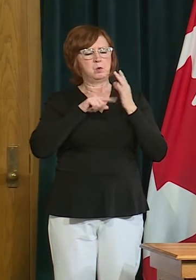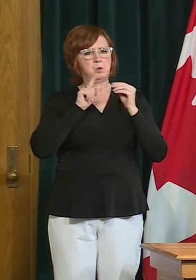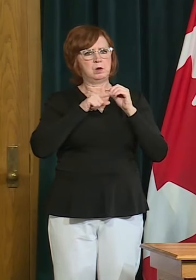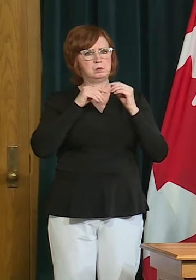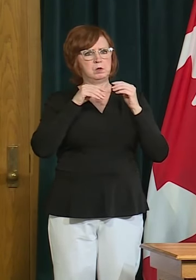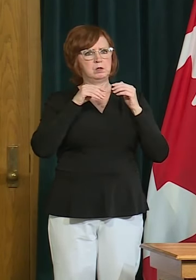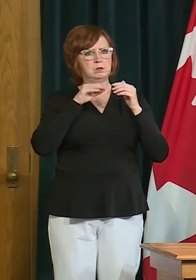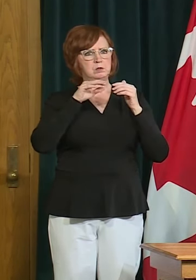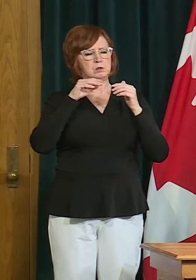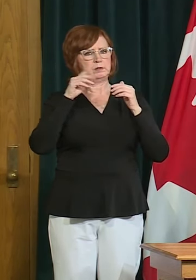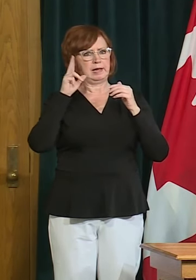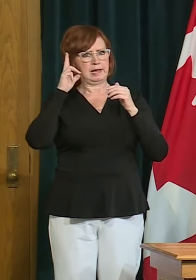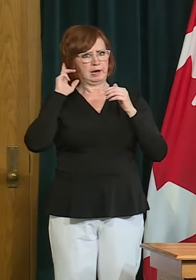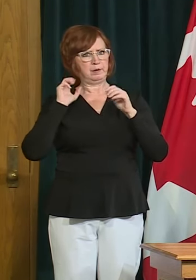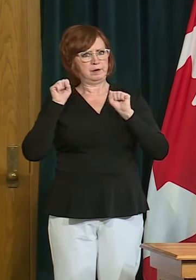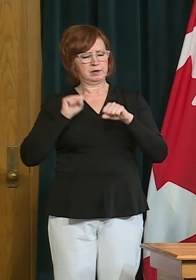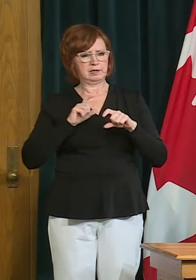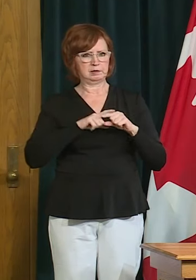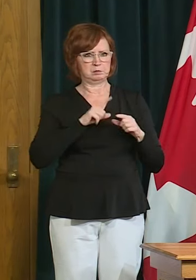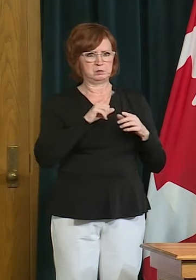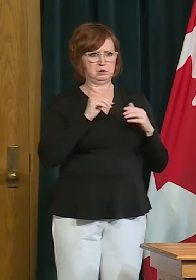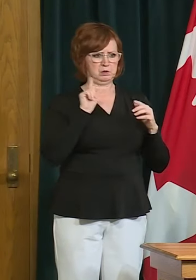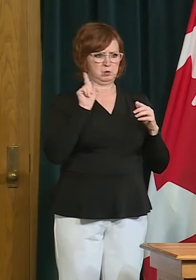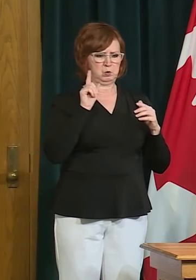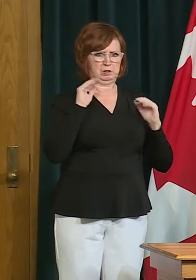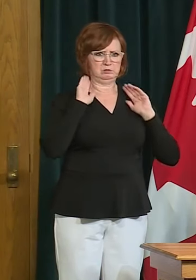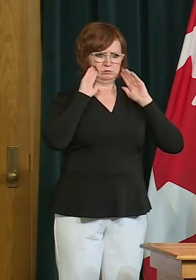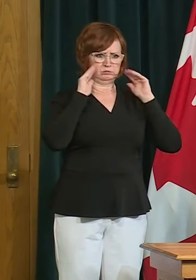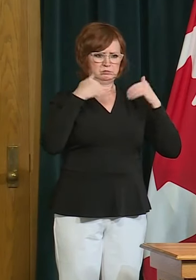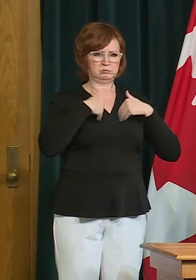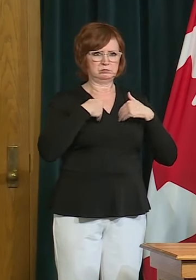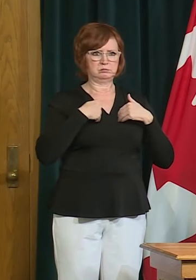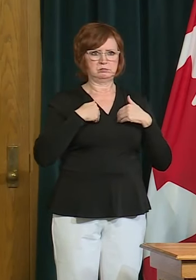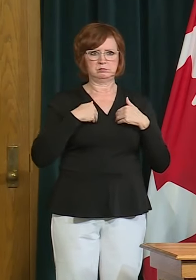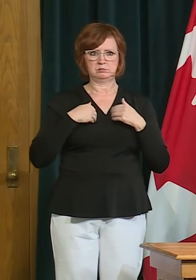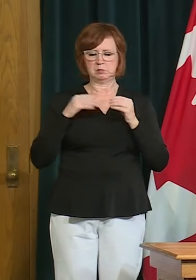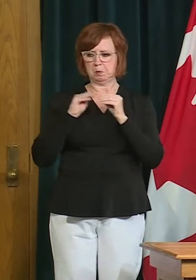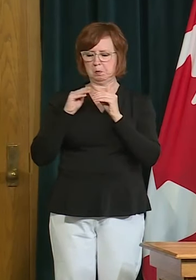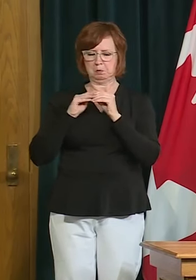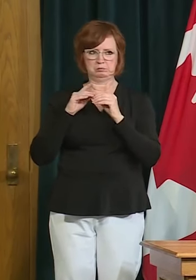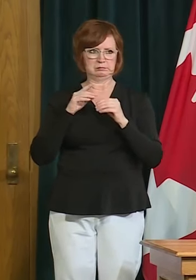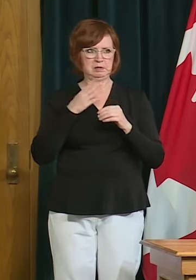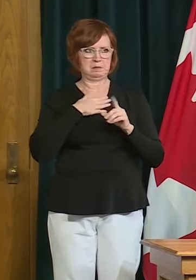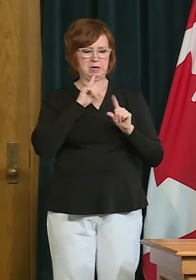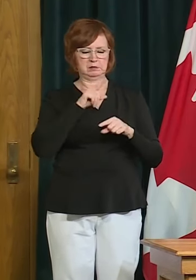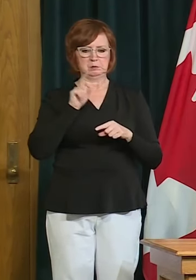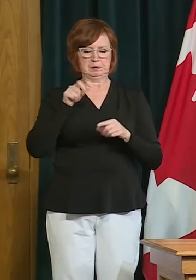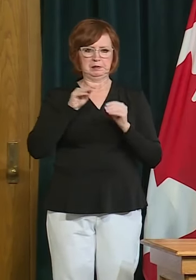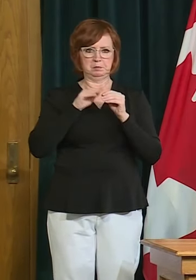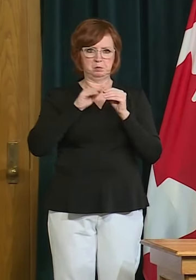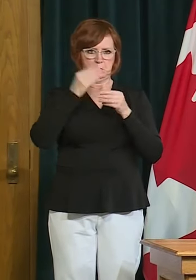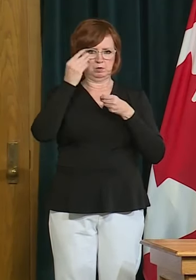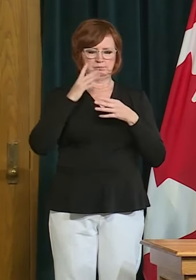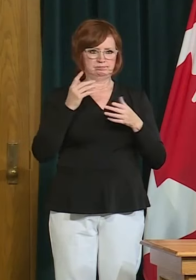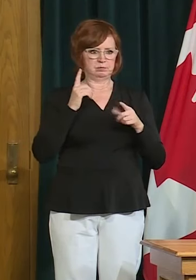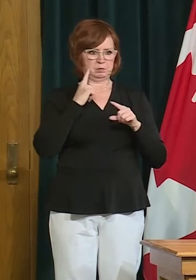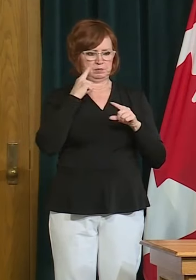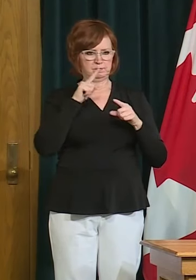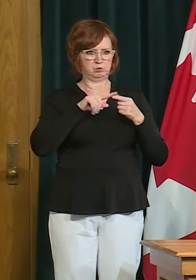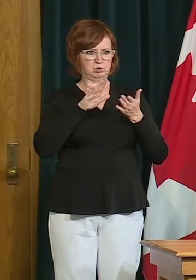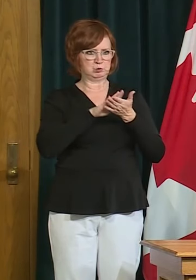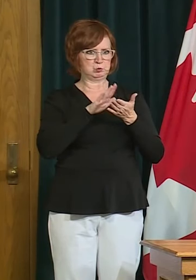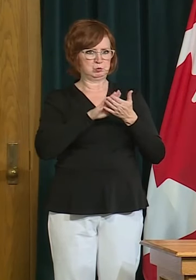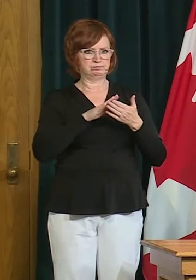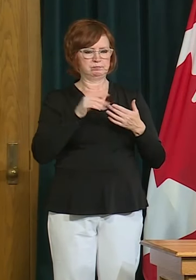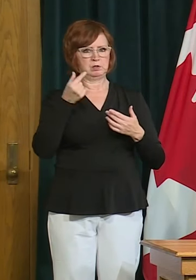we can get some further details yeah we'd have to get a little bit of further detail on that i know uh um from an education perspective gord